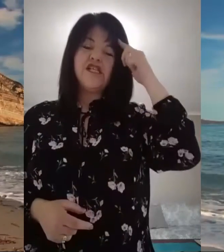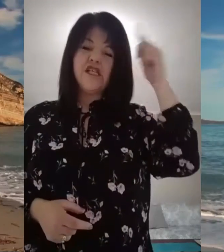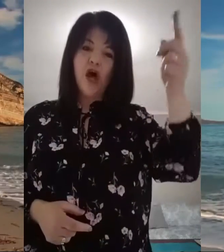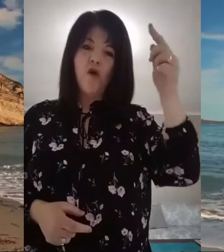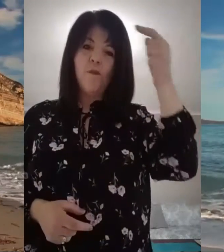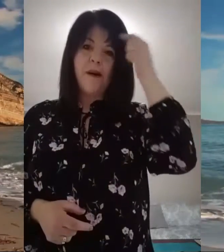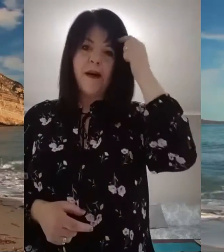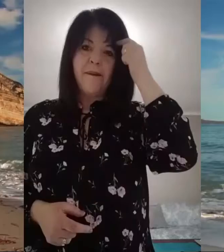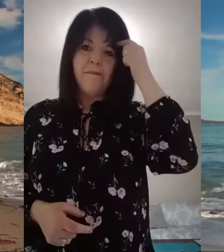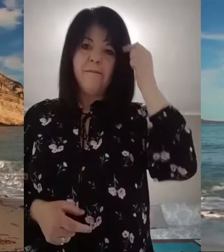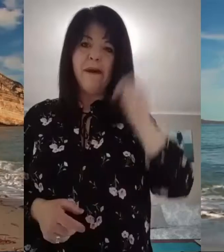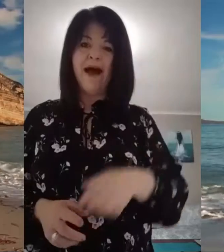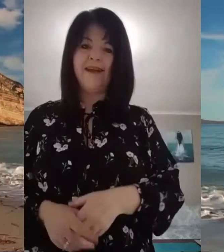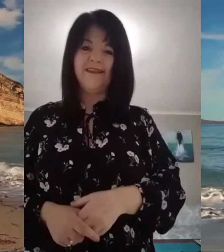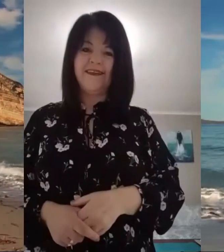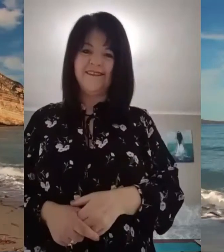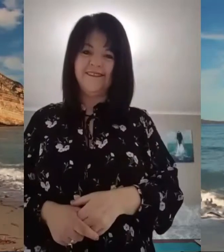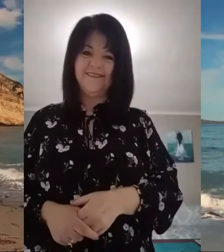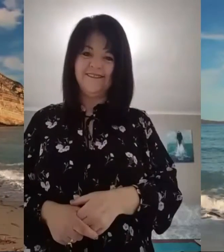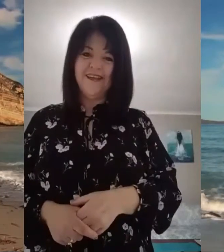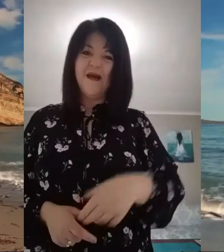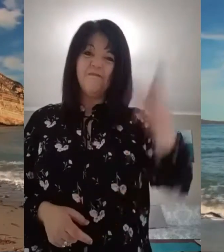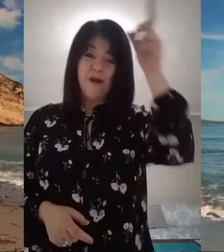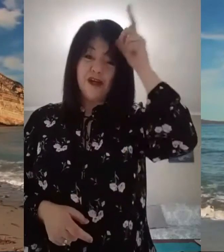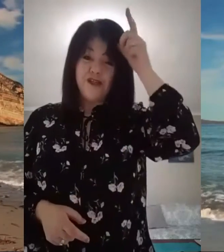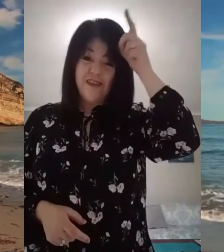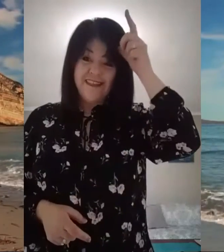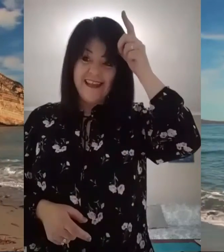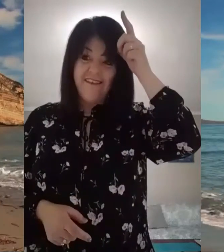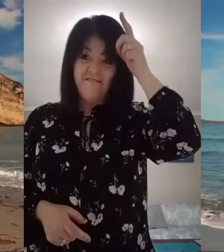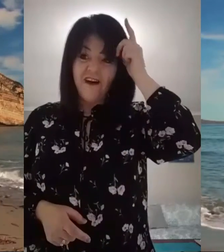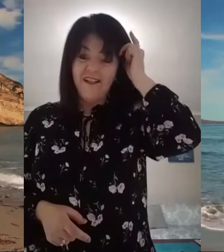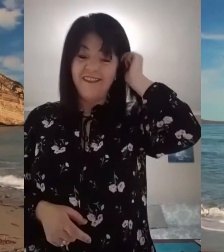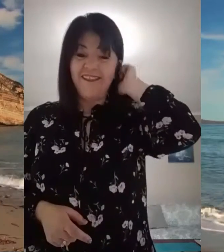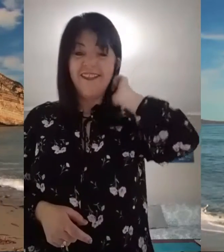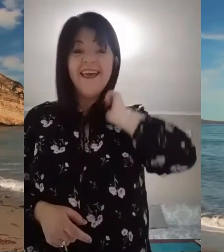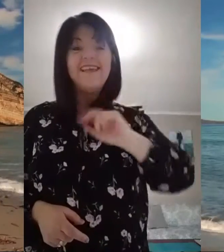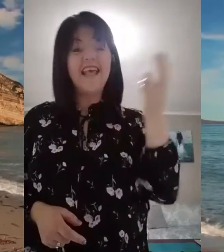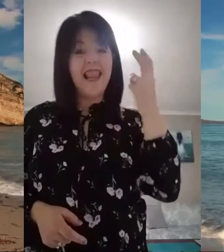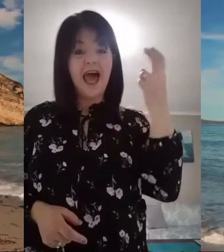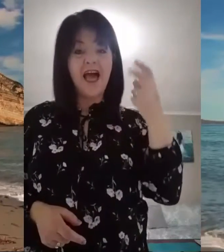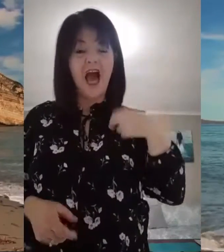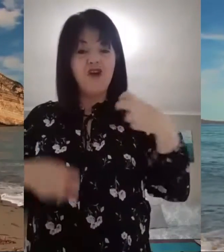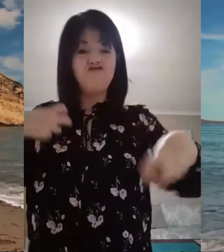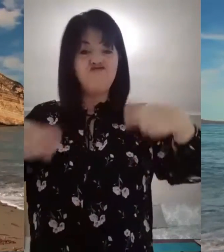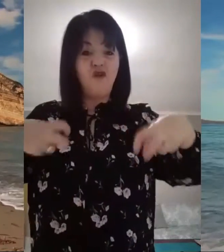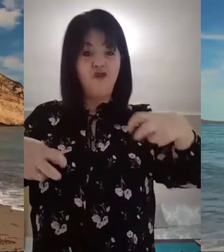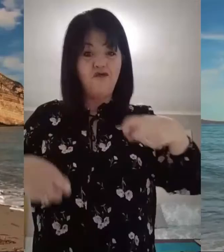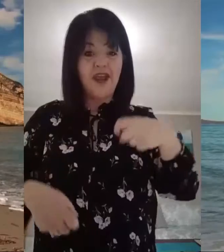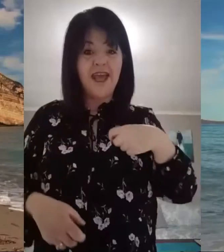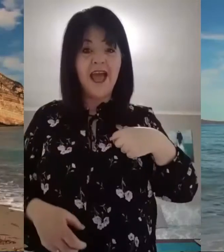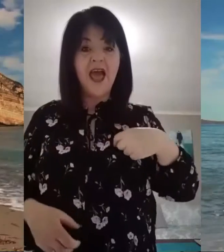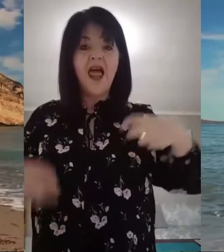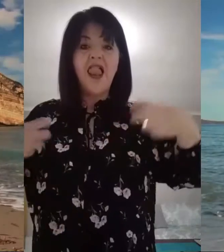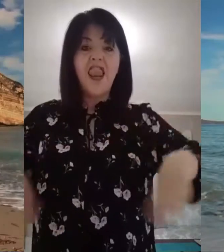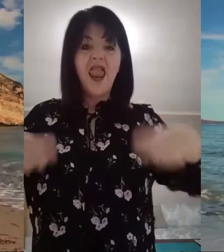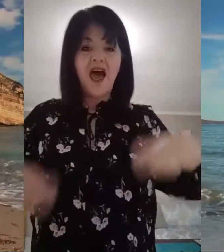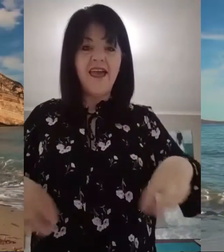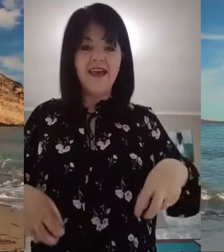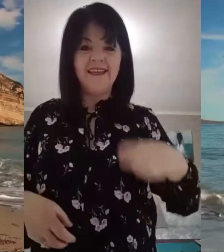watchful. watchful. sober-minded. Because the devil is like a roaring